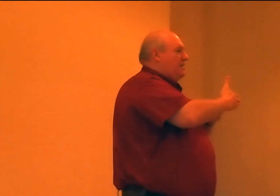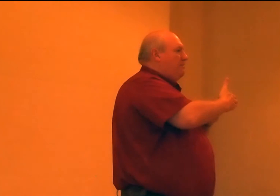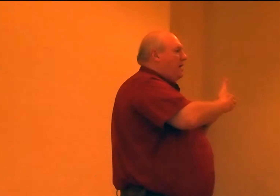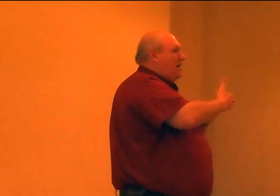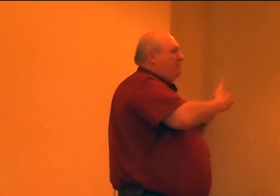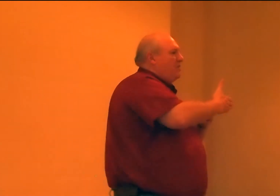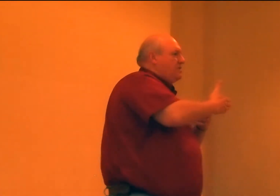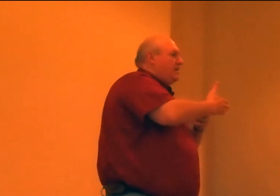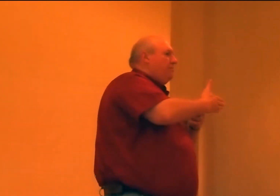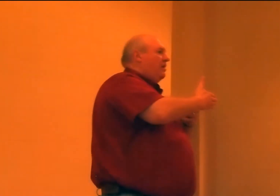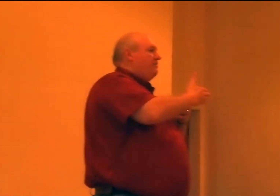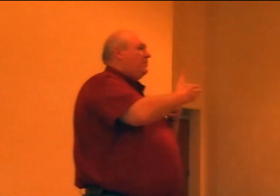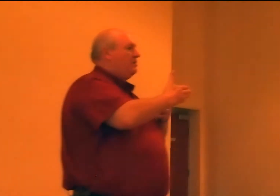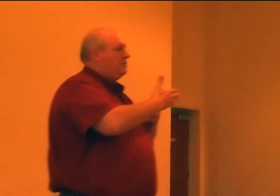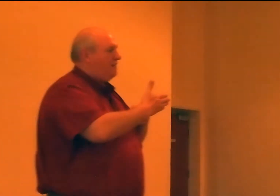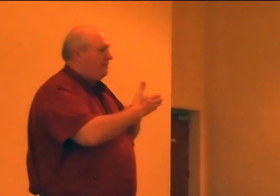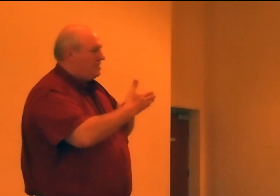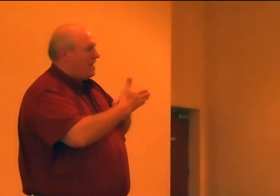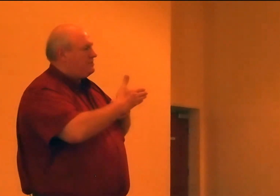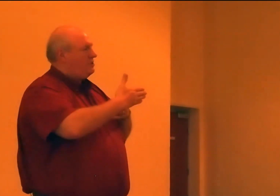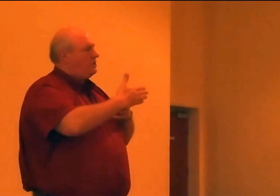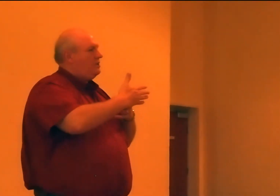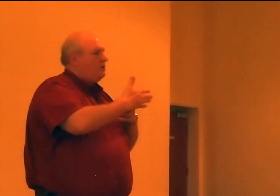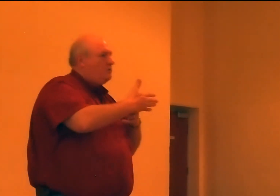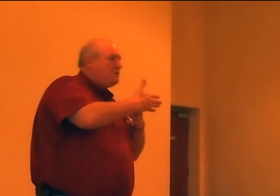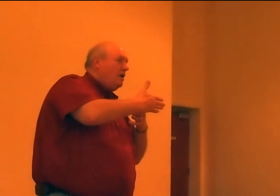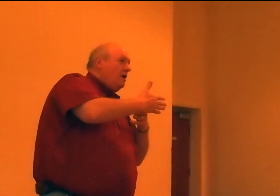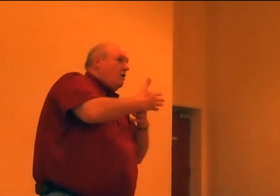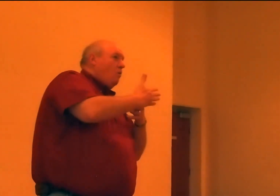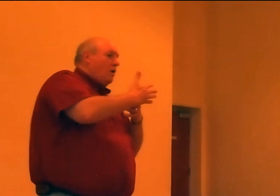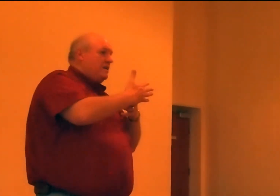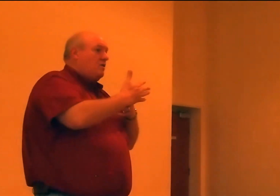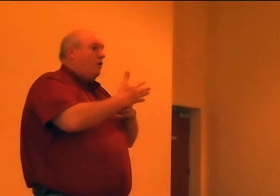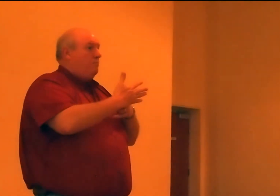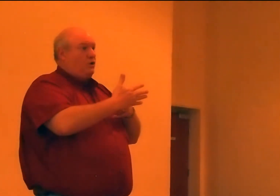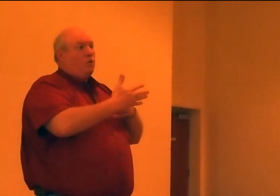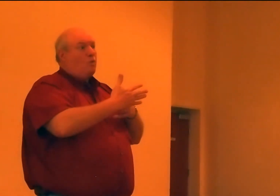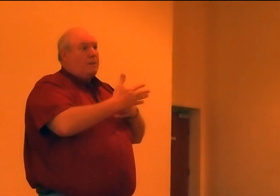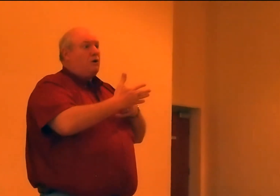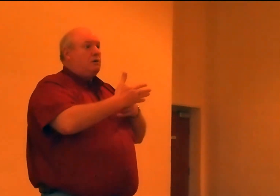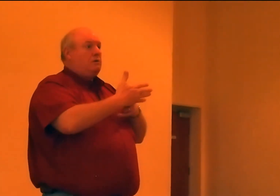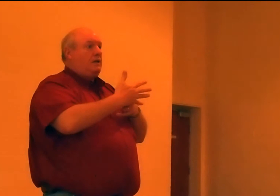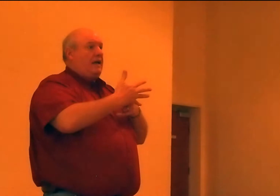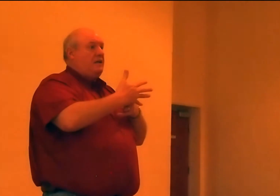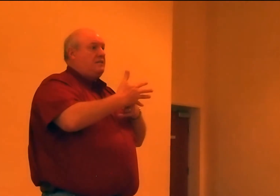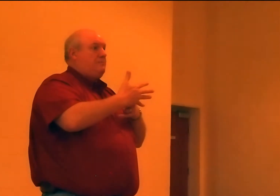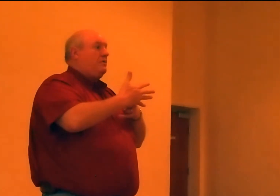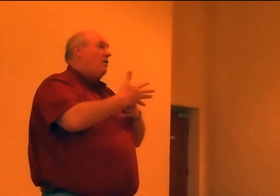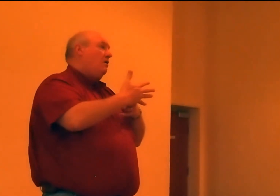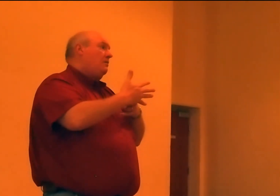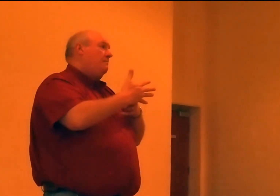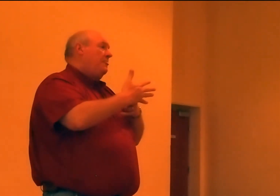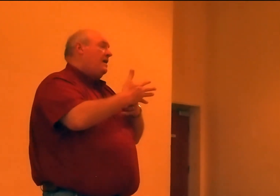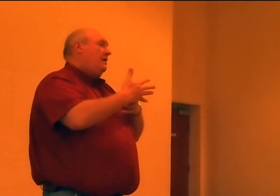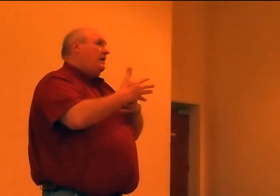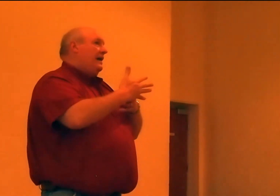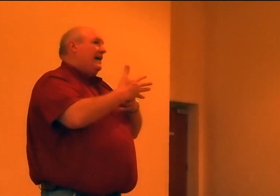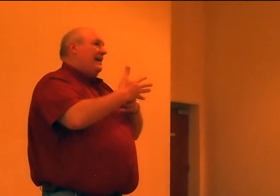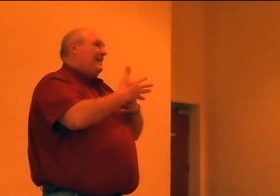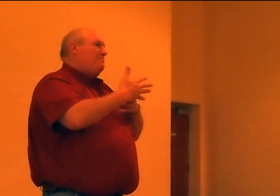pipe, there's a couple of them, different types that you can use. One is called a butyl rubber anti-seek collar. It's